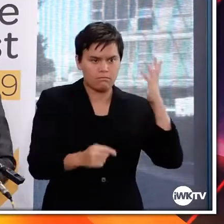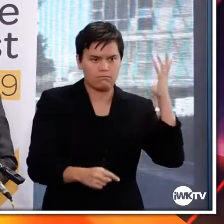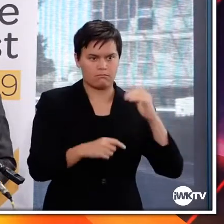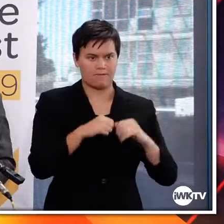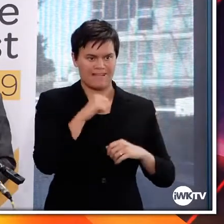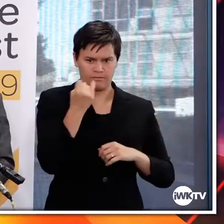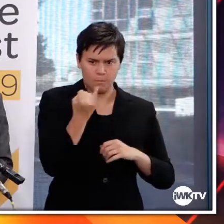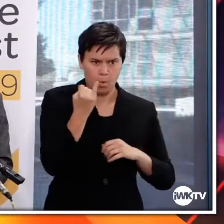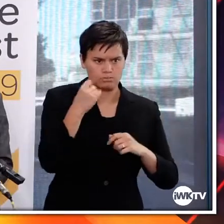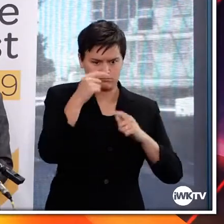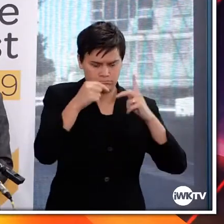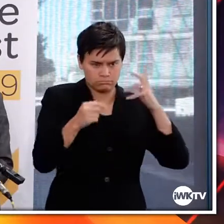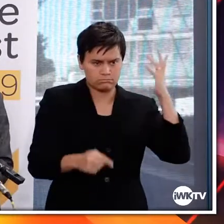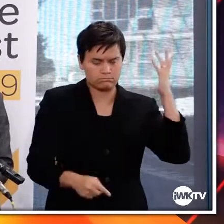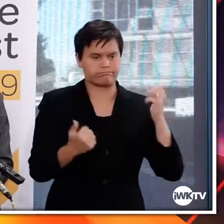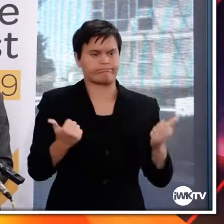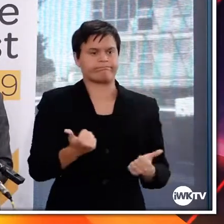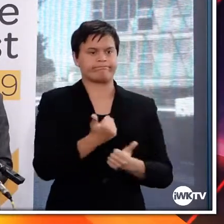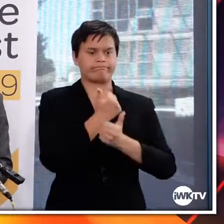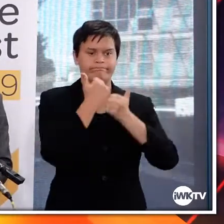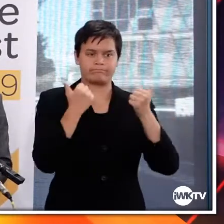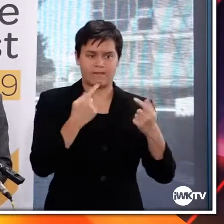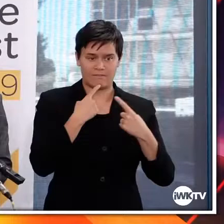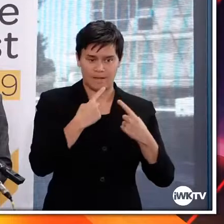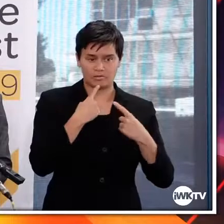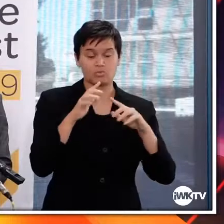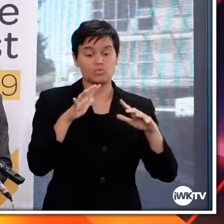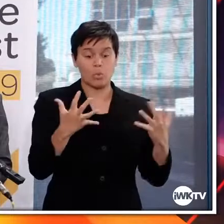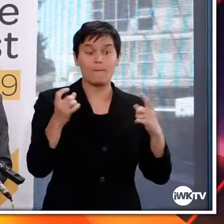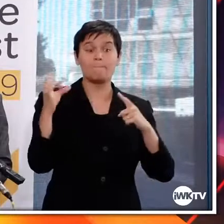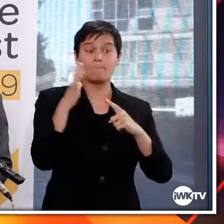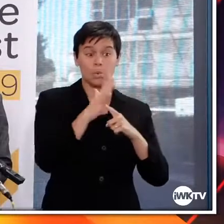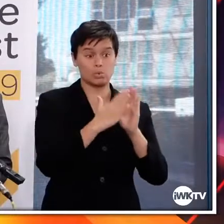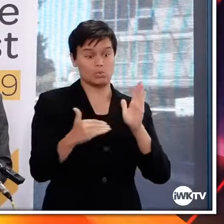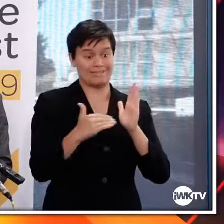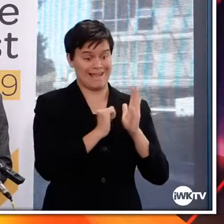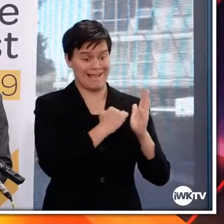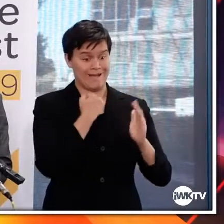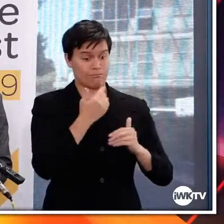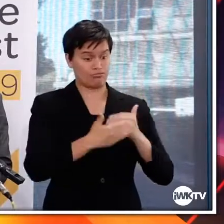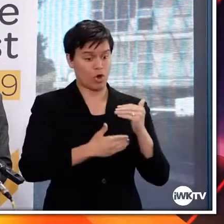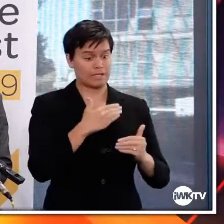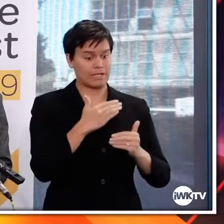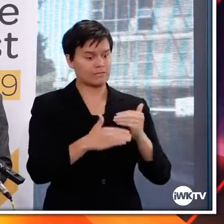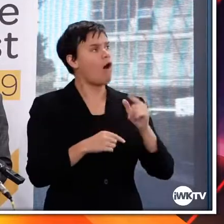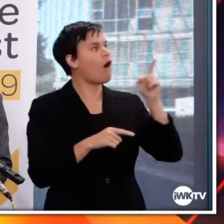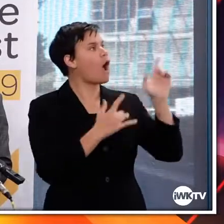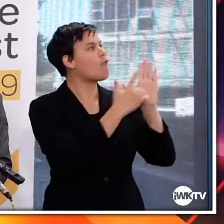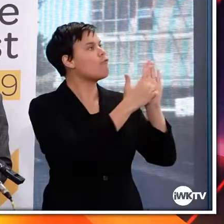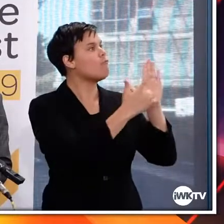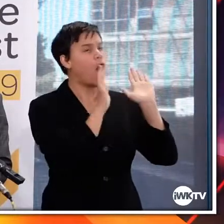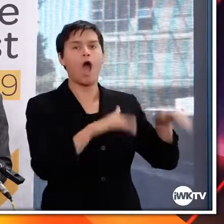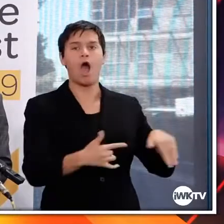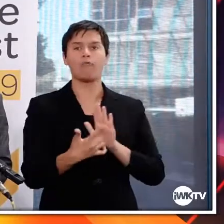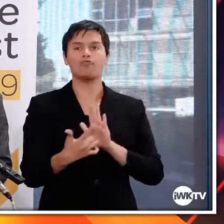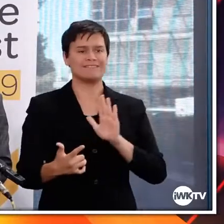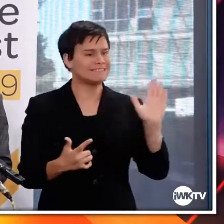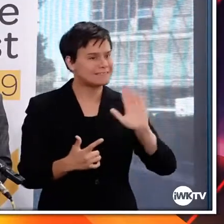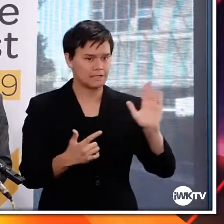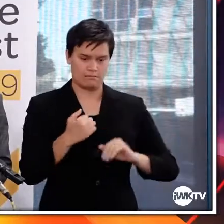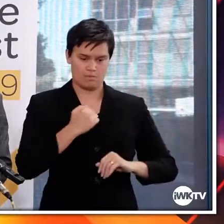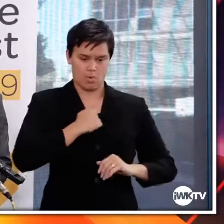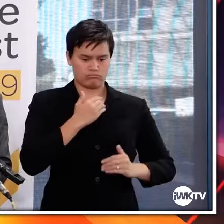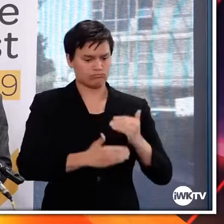about the vaccine. So it was really important we had a robust process in New Zealand so we can provide reassurance to New Zealanders that the